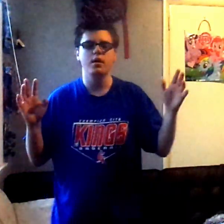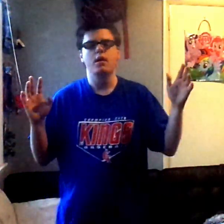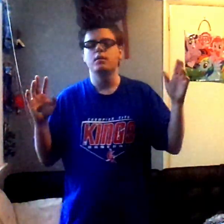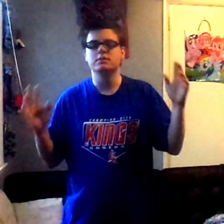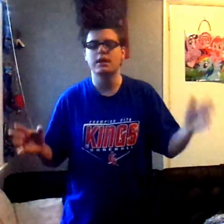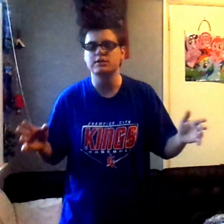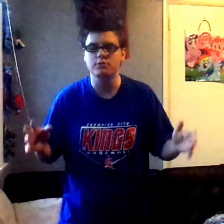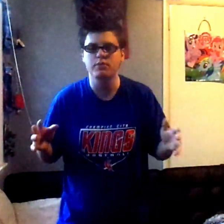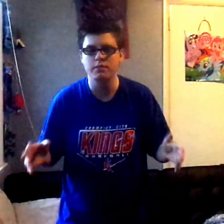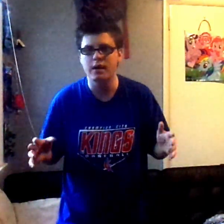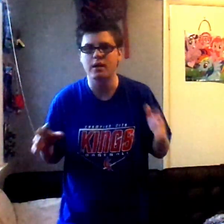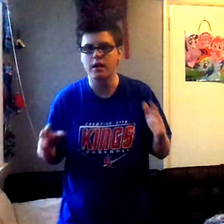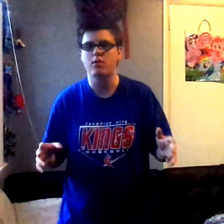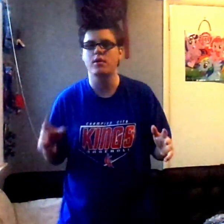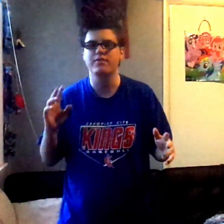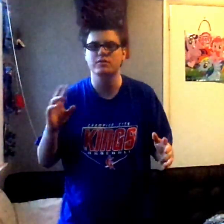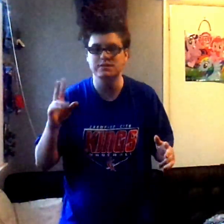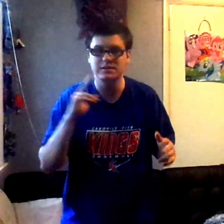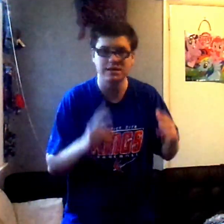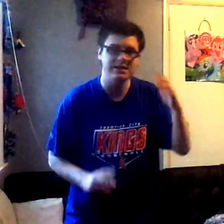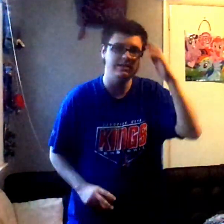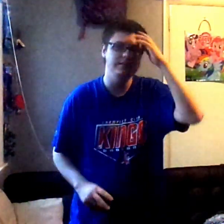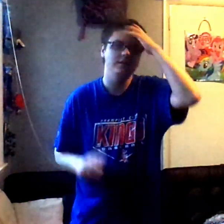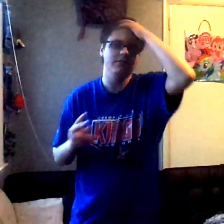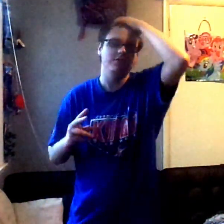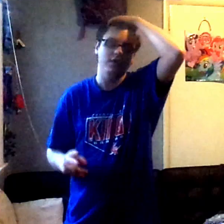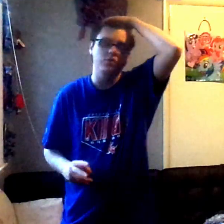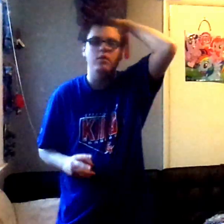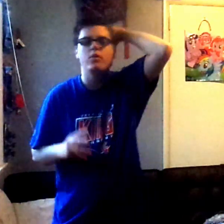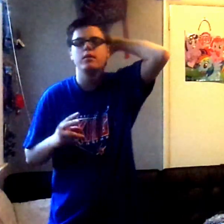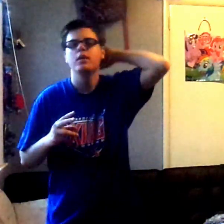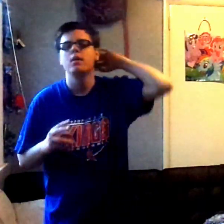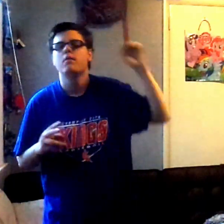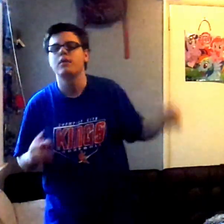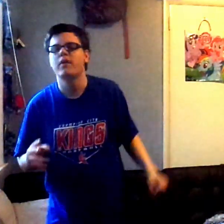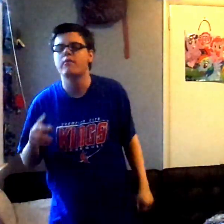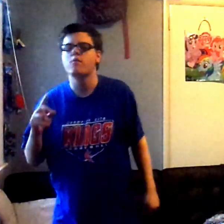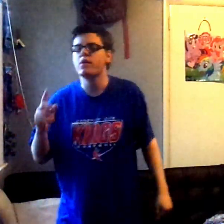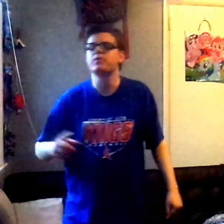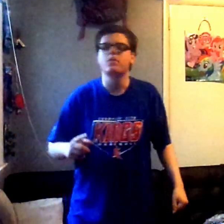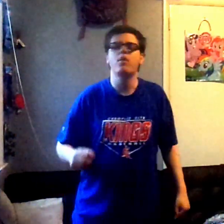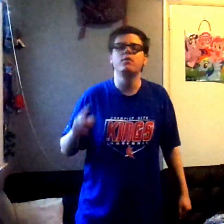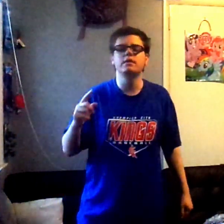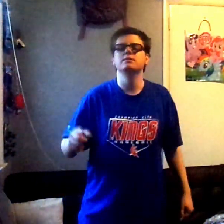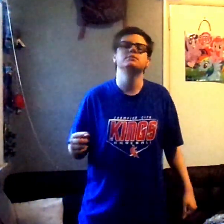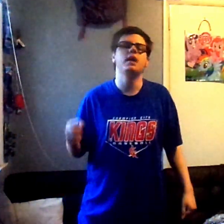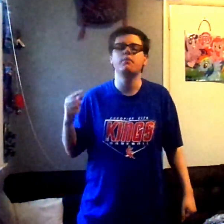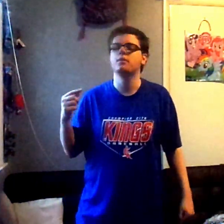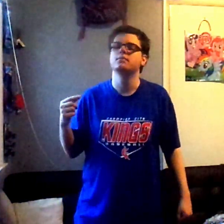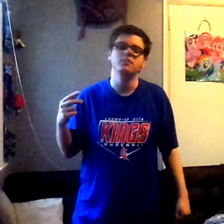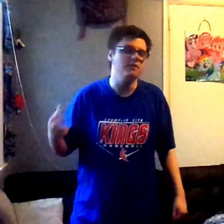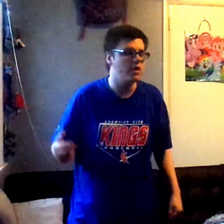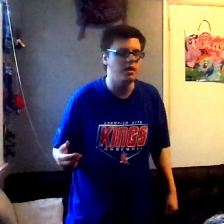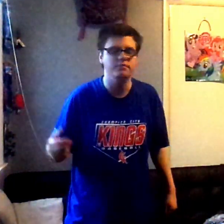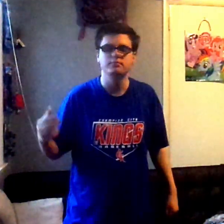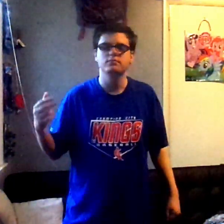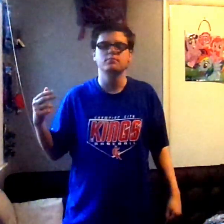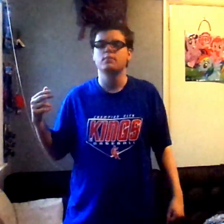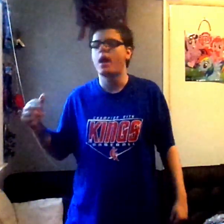decides to bring back iCarly for the second season of the 2021 revival with Carly, Sam, and Friday. I